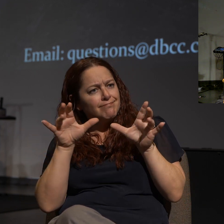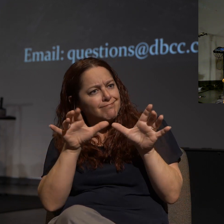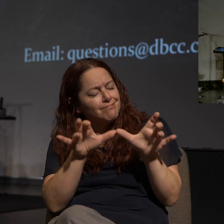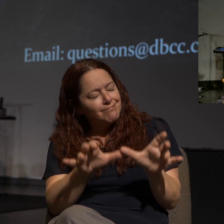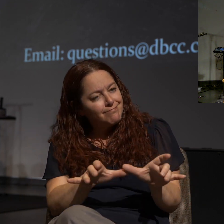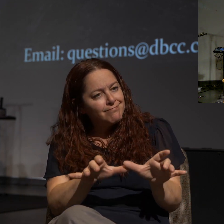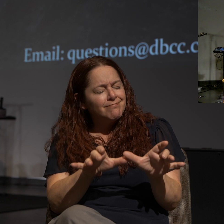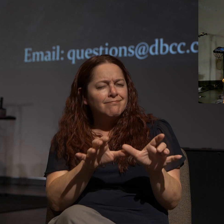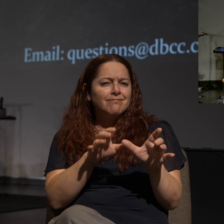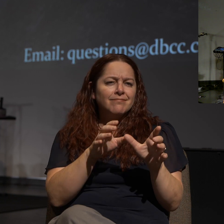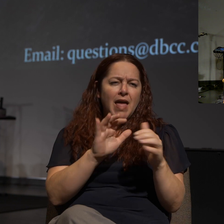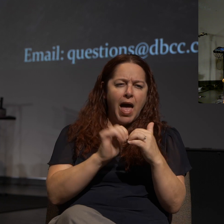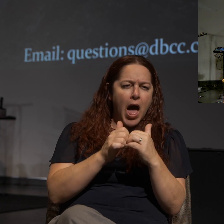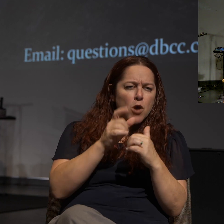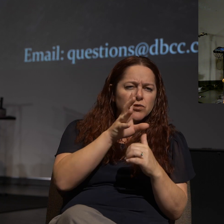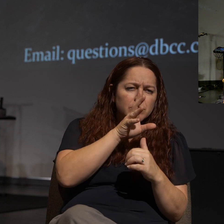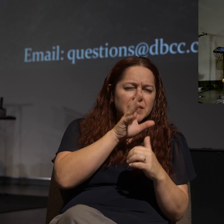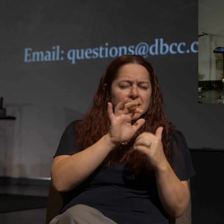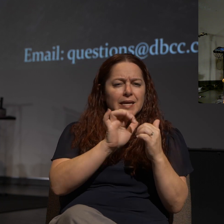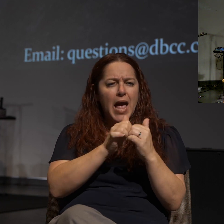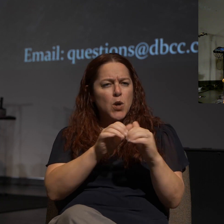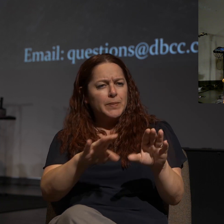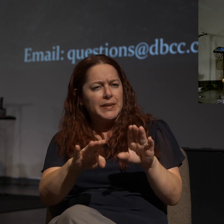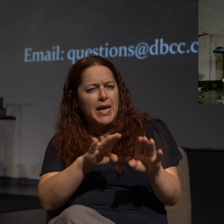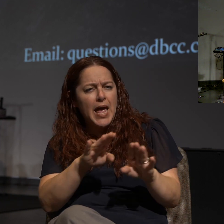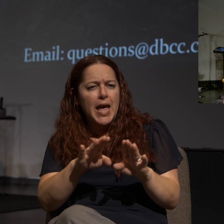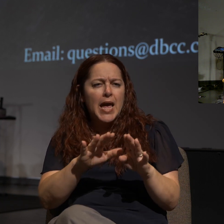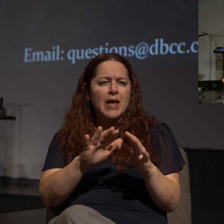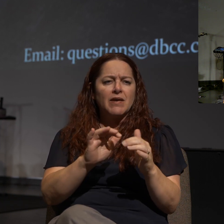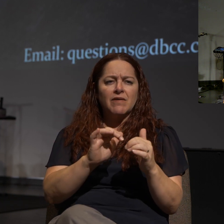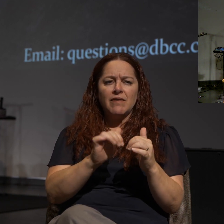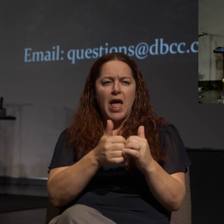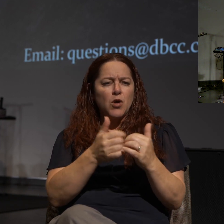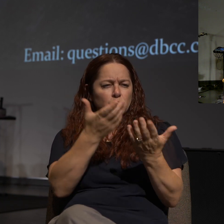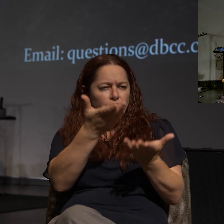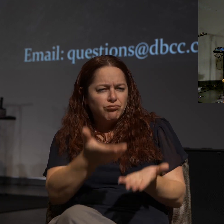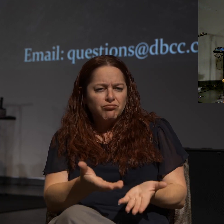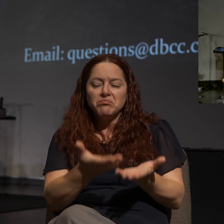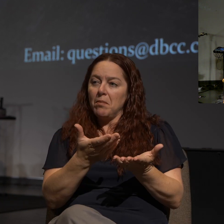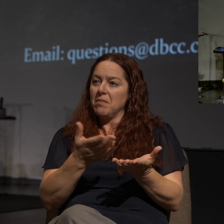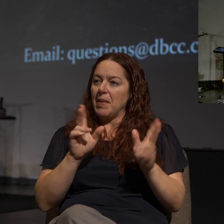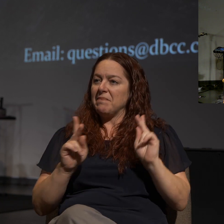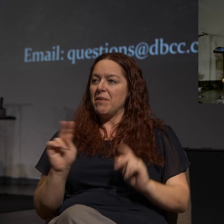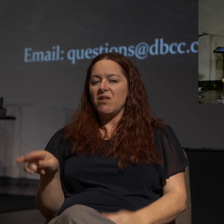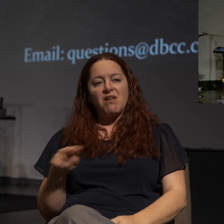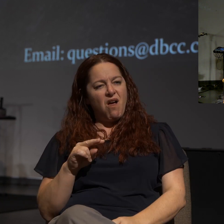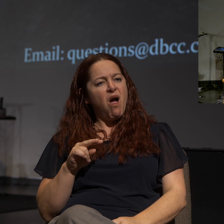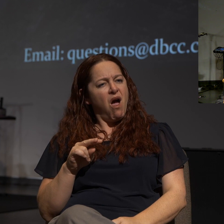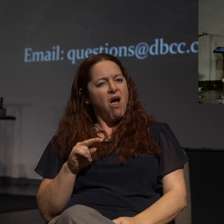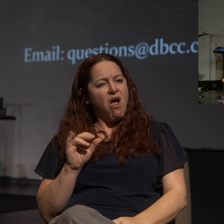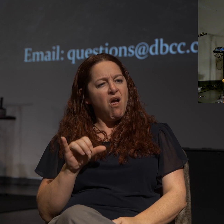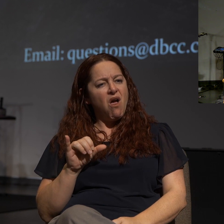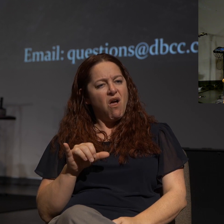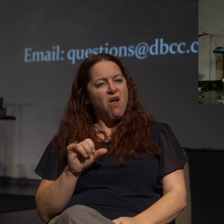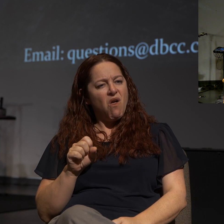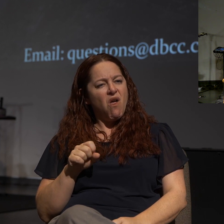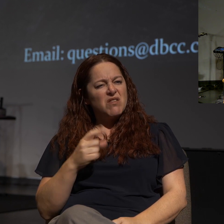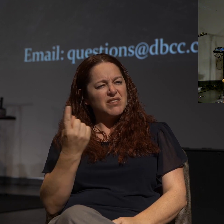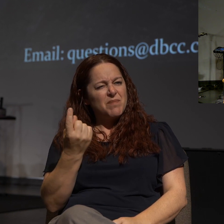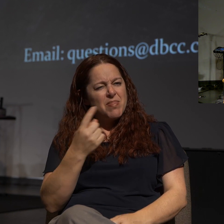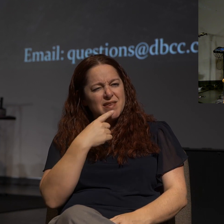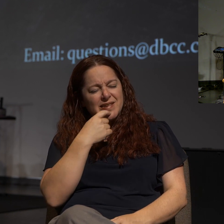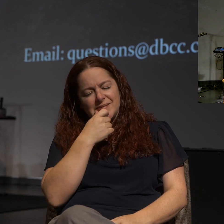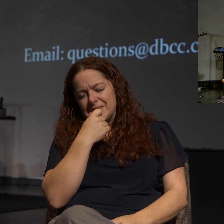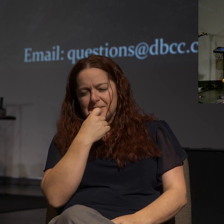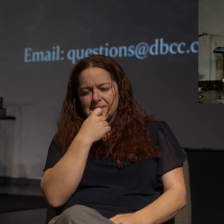you think, the way you speak, the way you behave, people like that. And they're drawn to you. There's something about